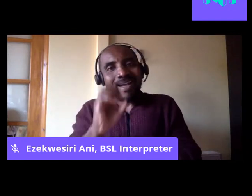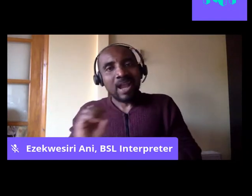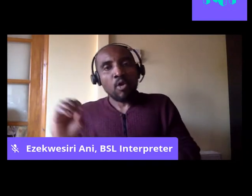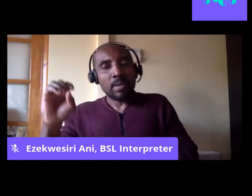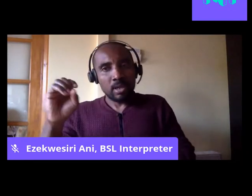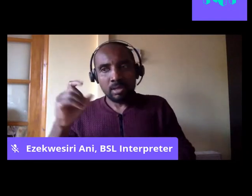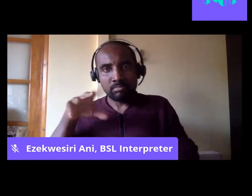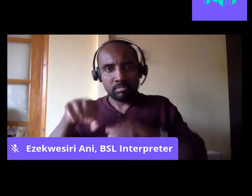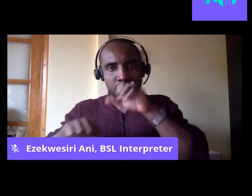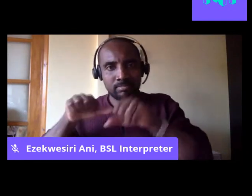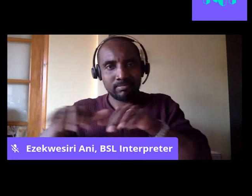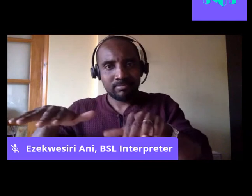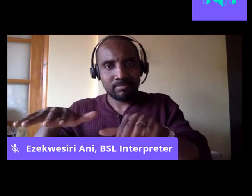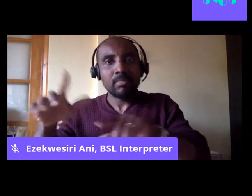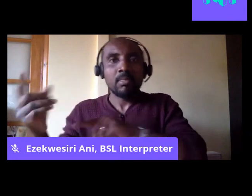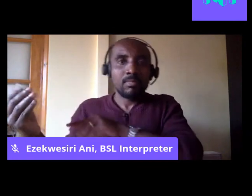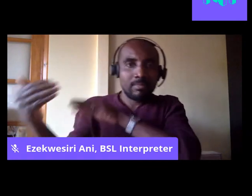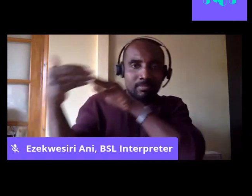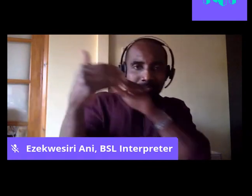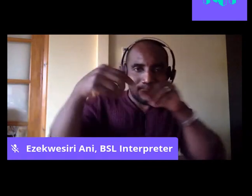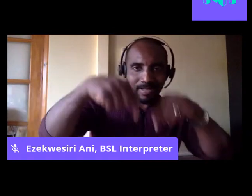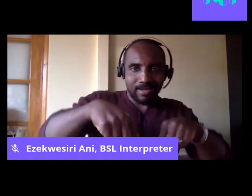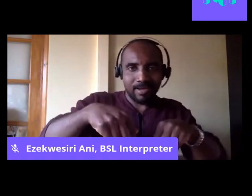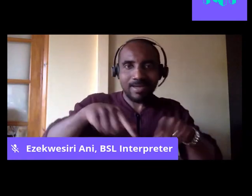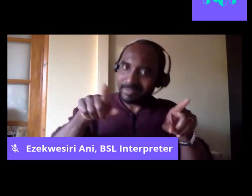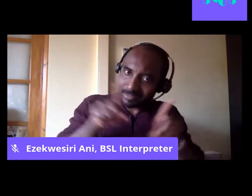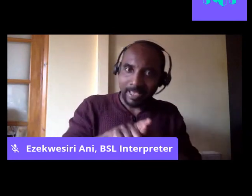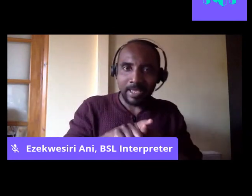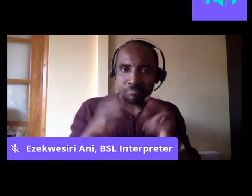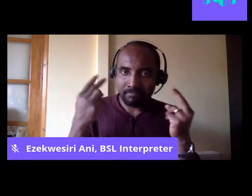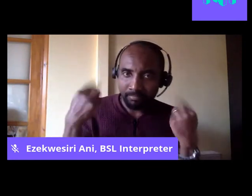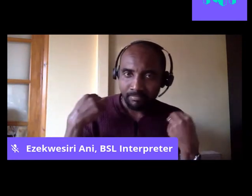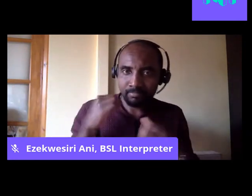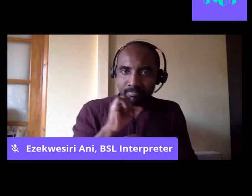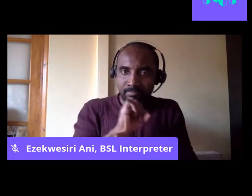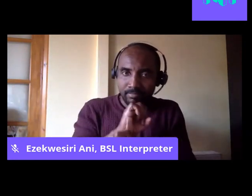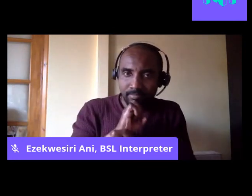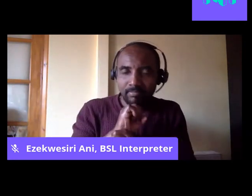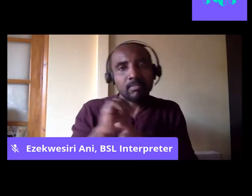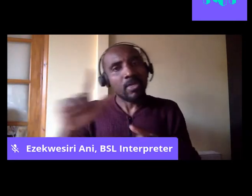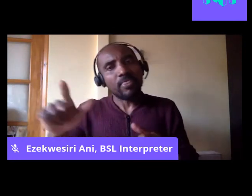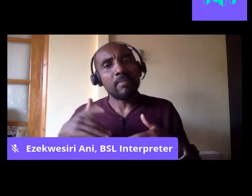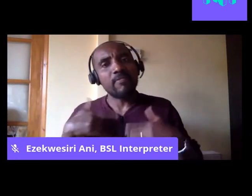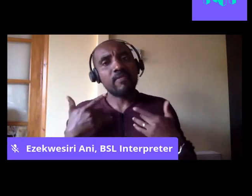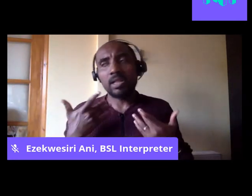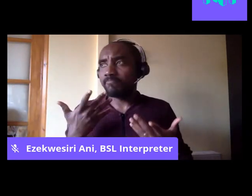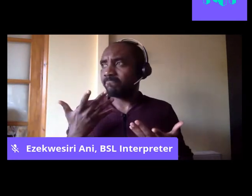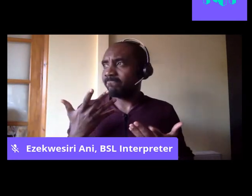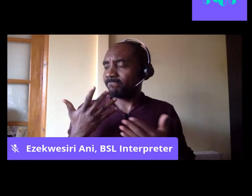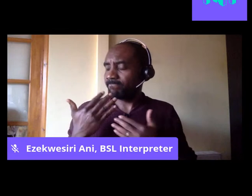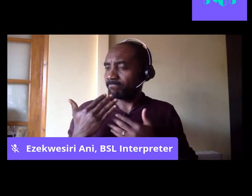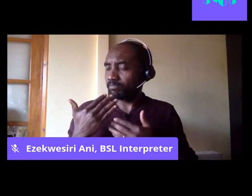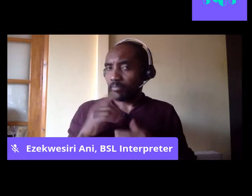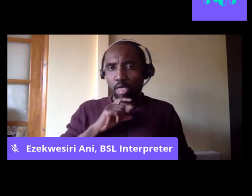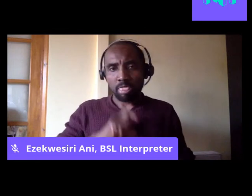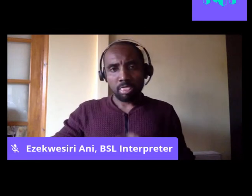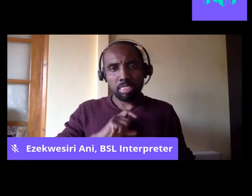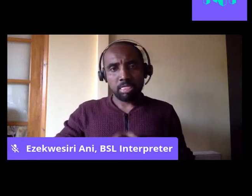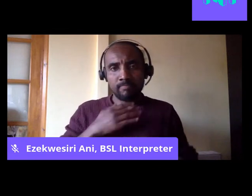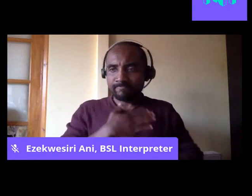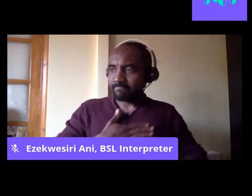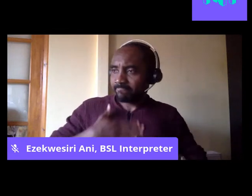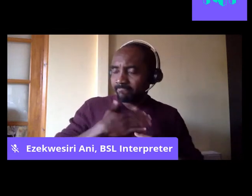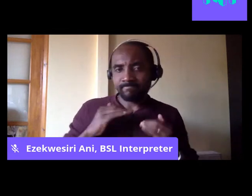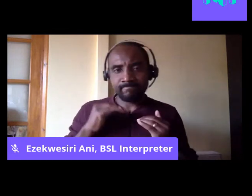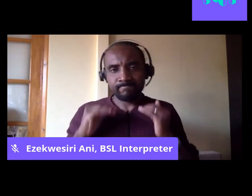up happening is in the process of them feeling racism here in Britain, feeling disillusioned by being equal